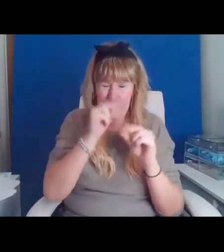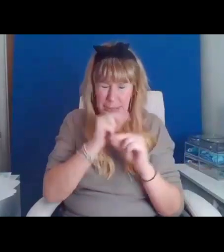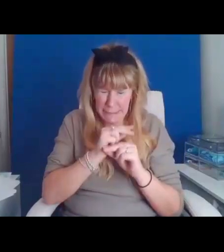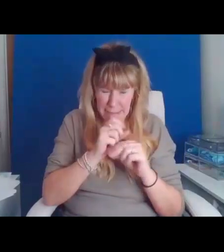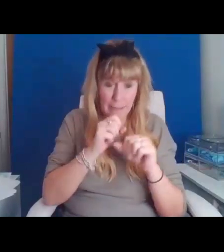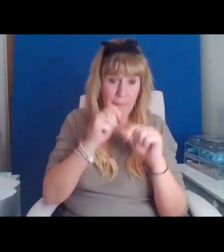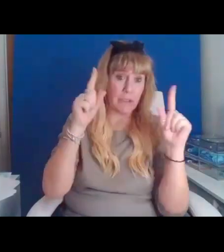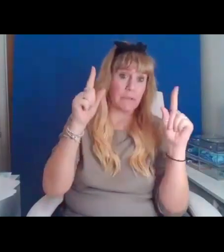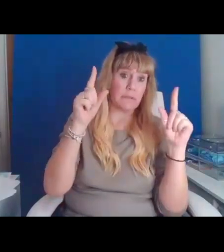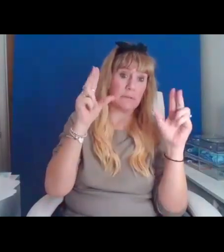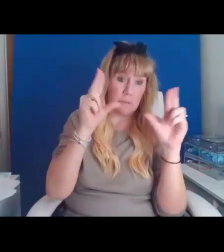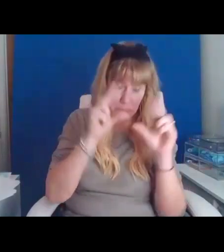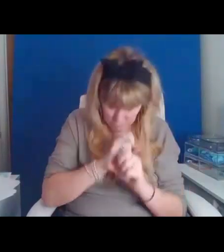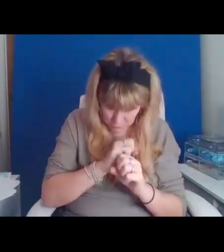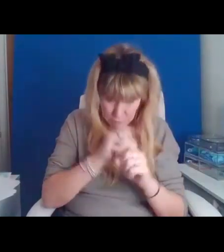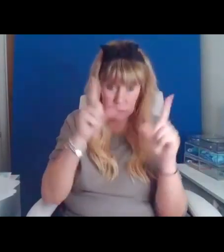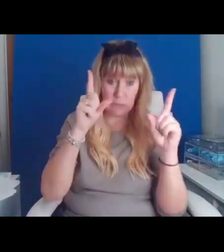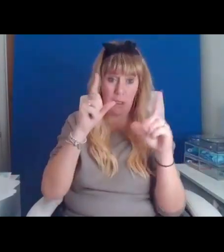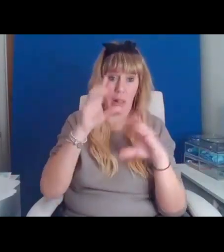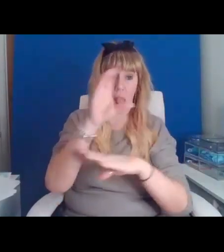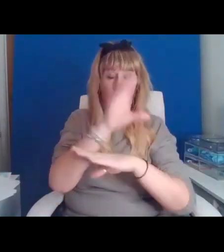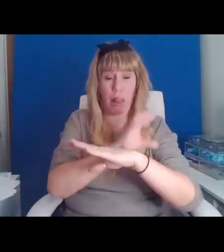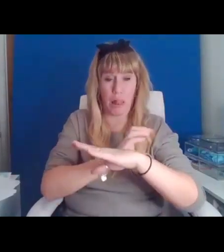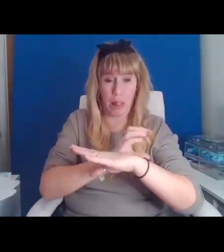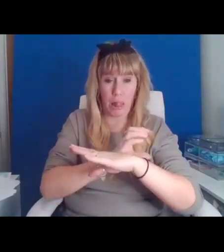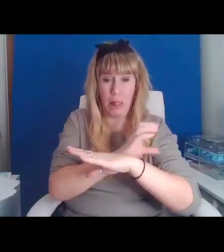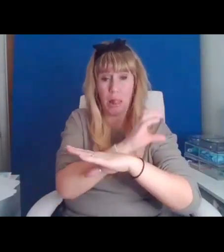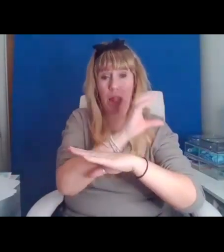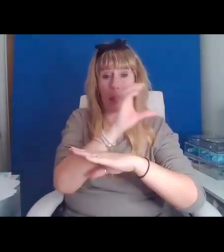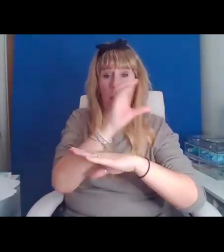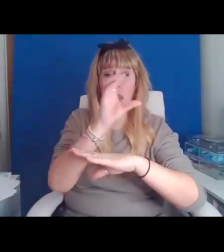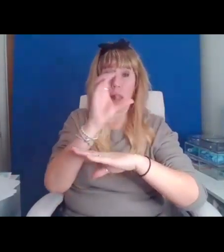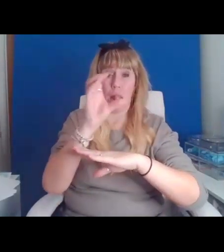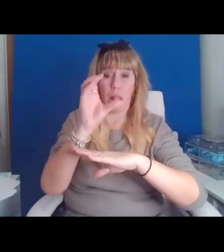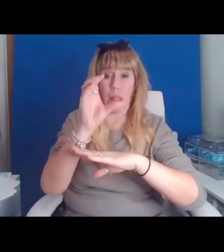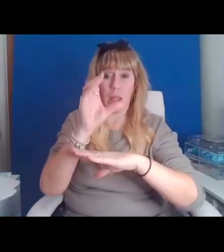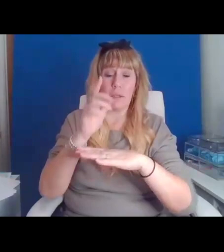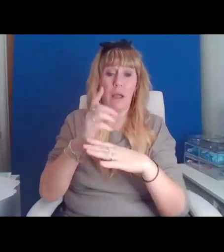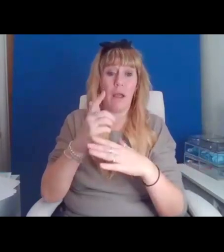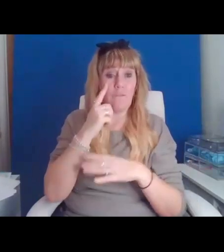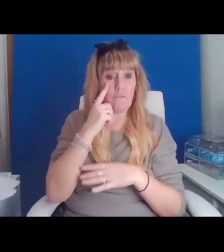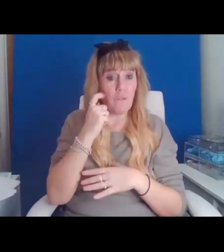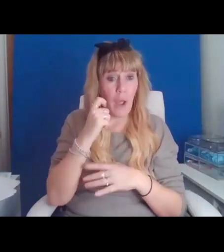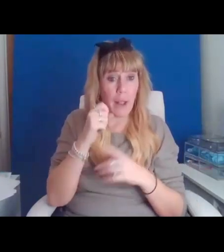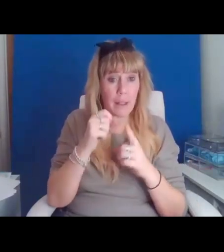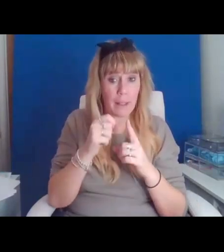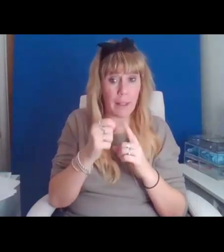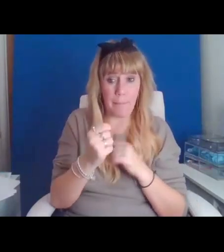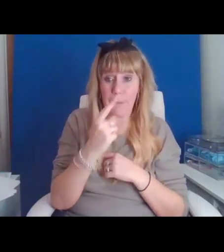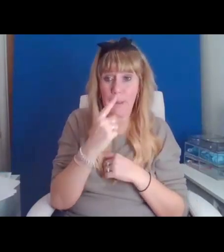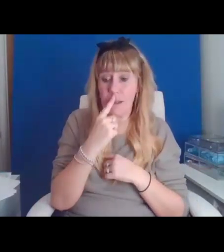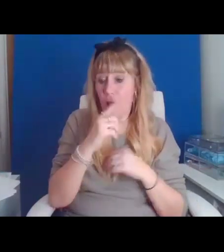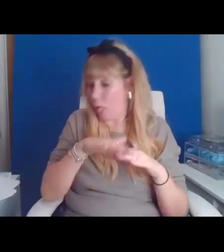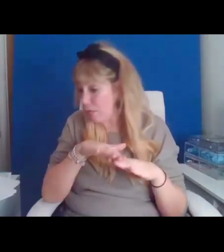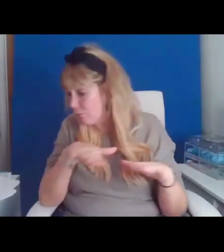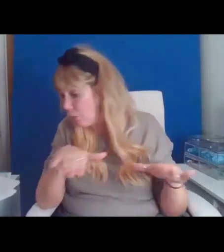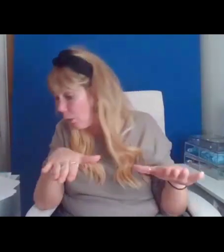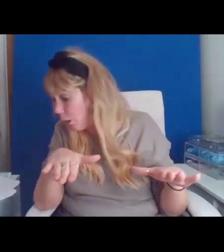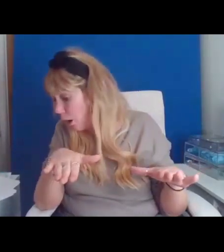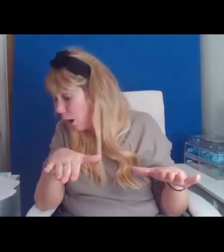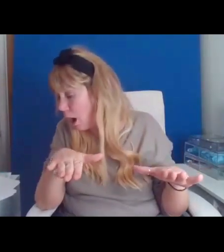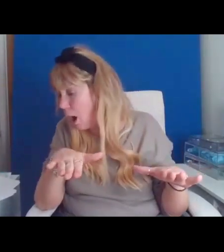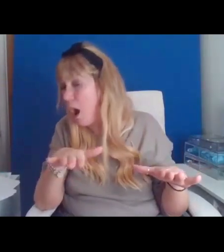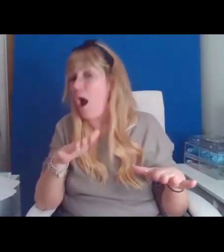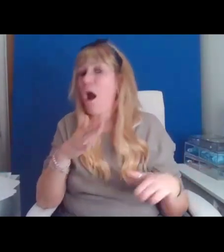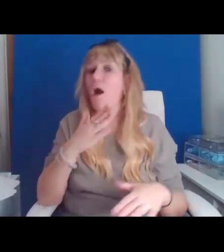frequently until dawn. Find the pill on the floor, reassured in